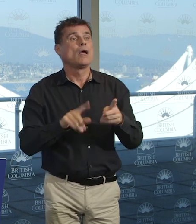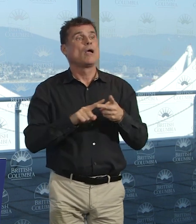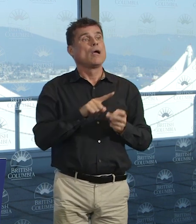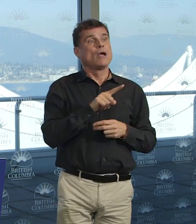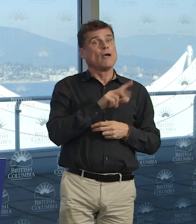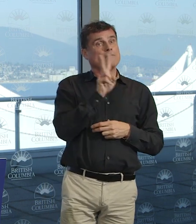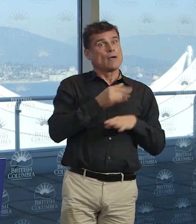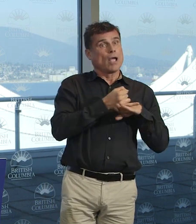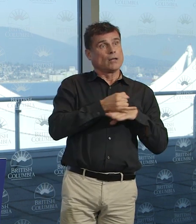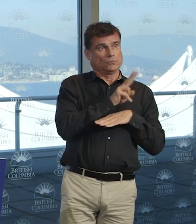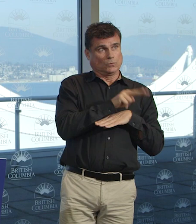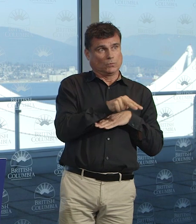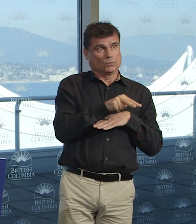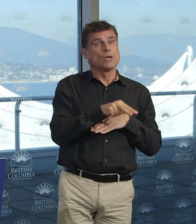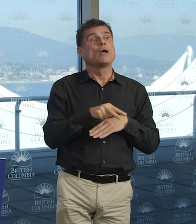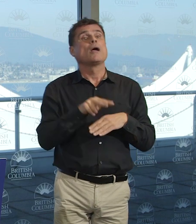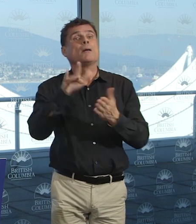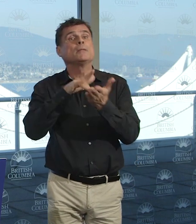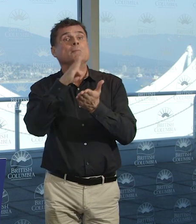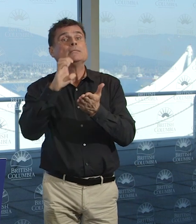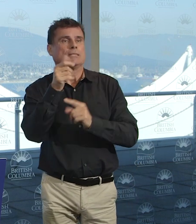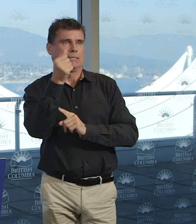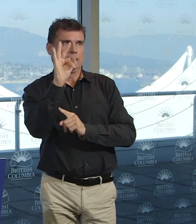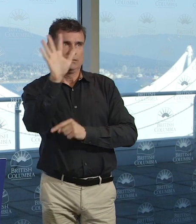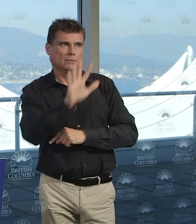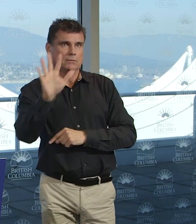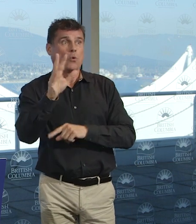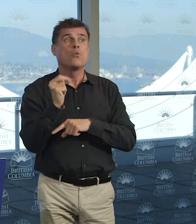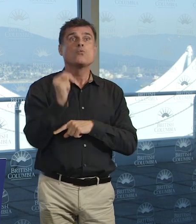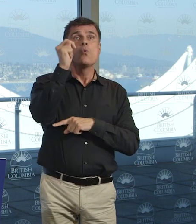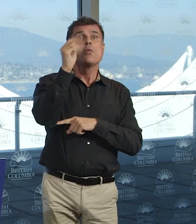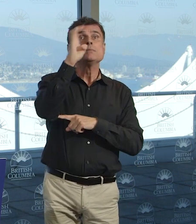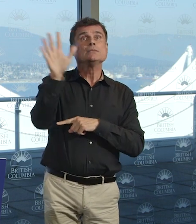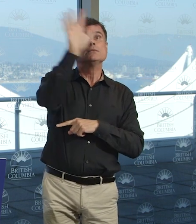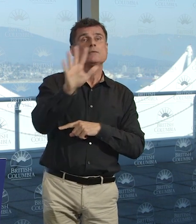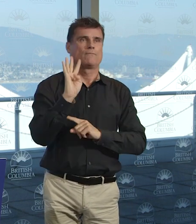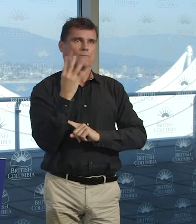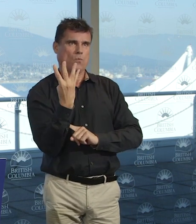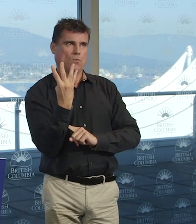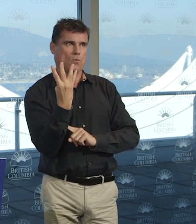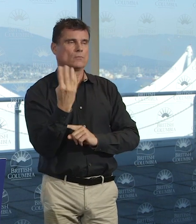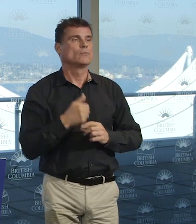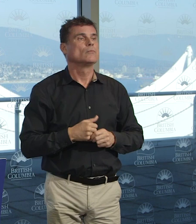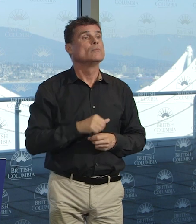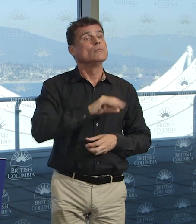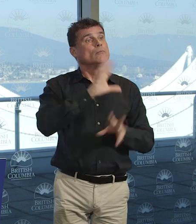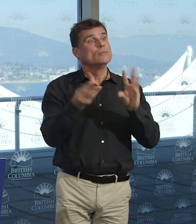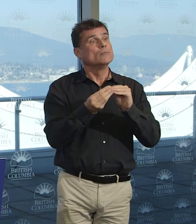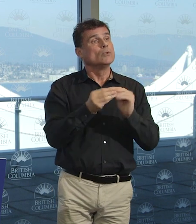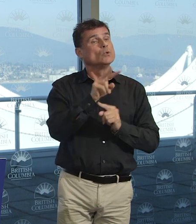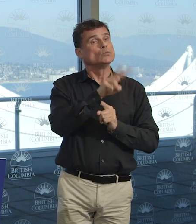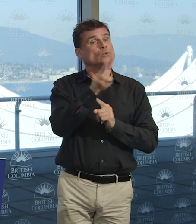Interior Health region and four in the Northern Health region. Of those, 22 people have been hospitalized or in